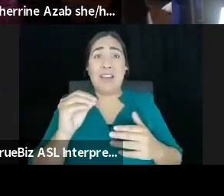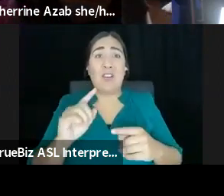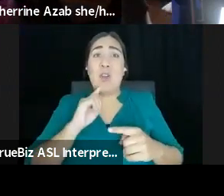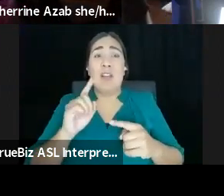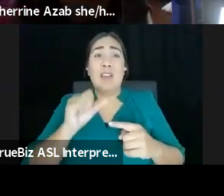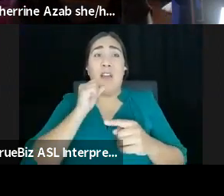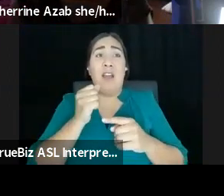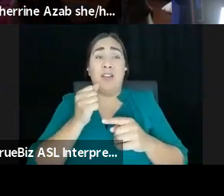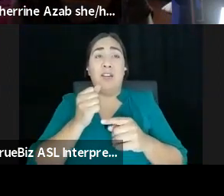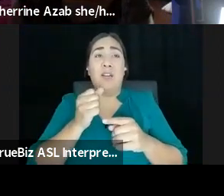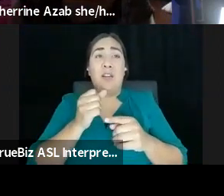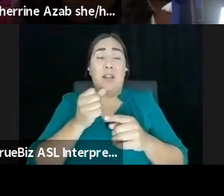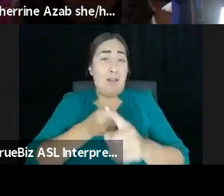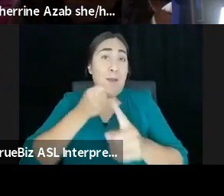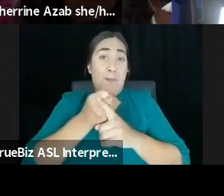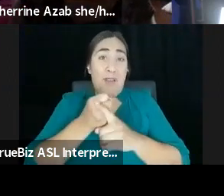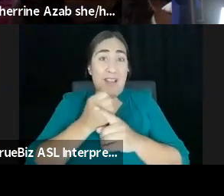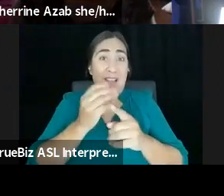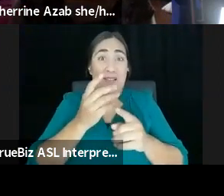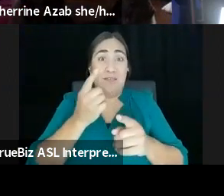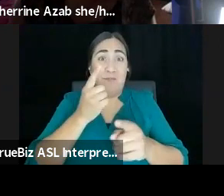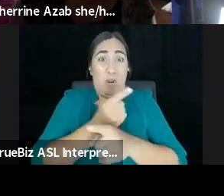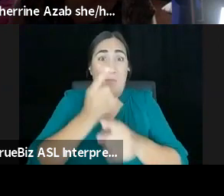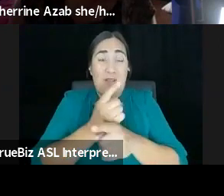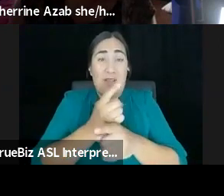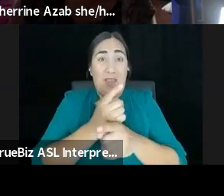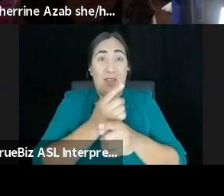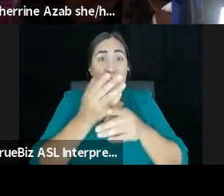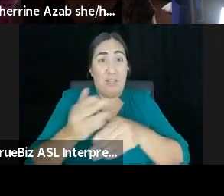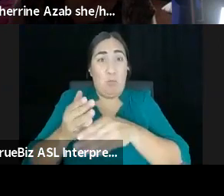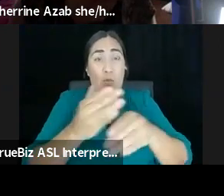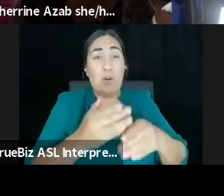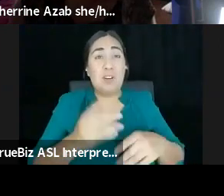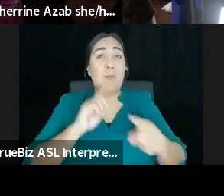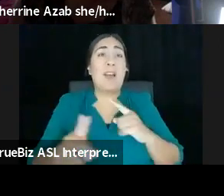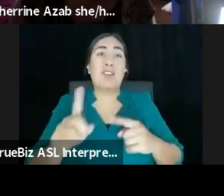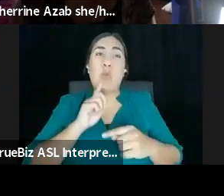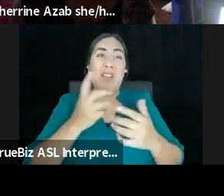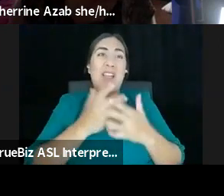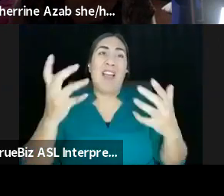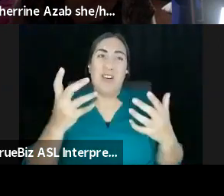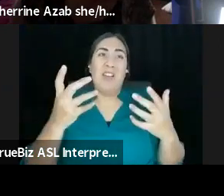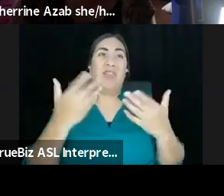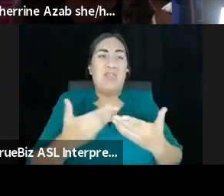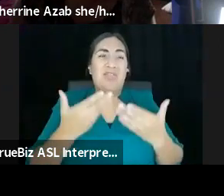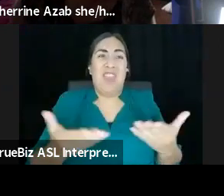think, a capital T time. Lots of times lots of things. I think also having income,